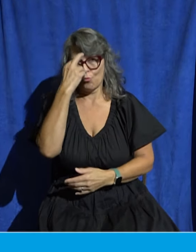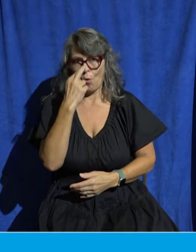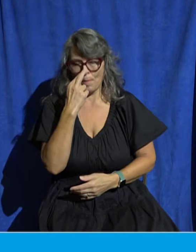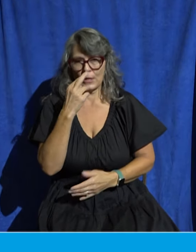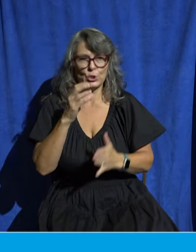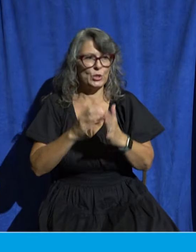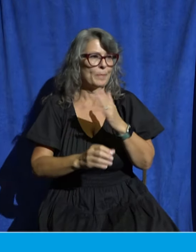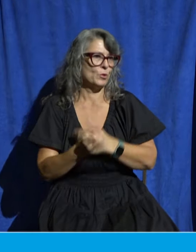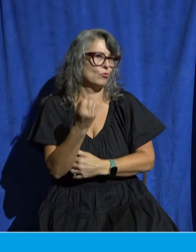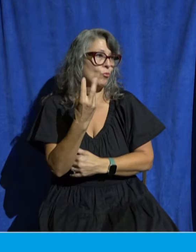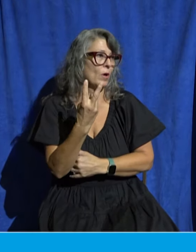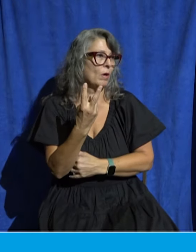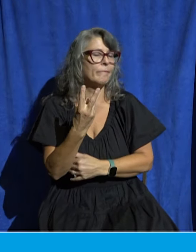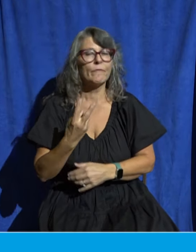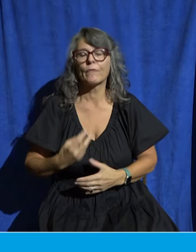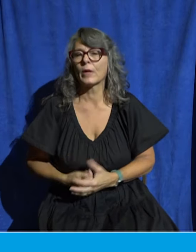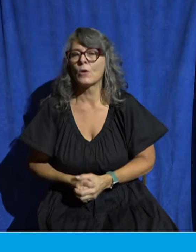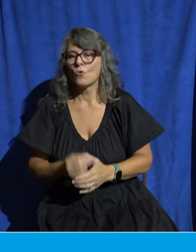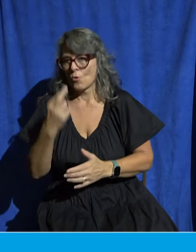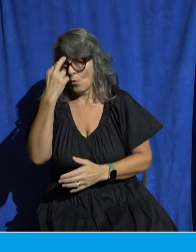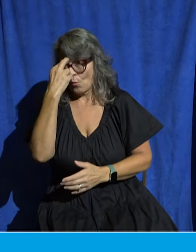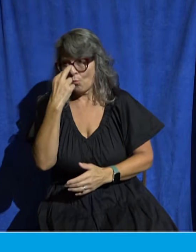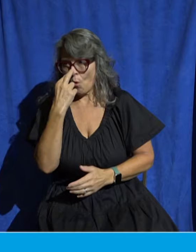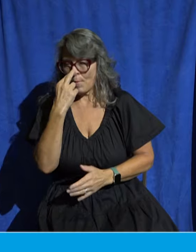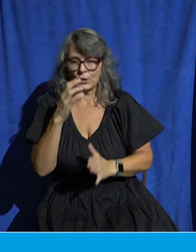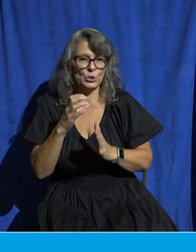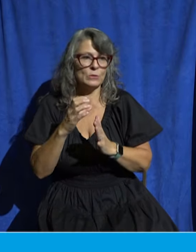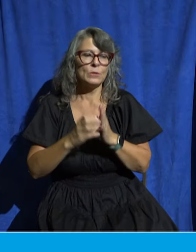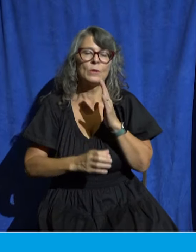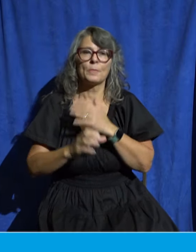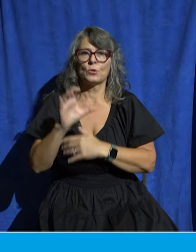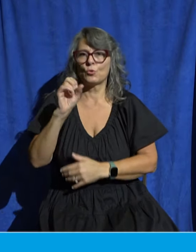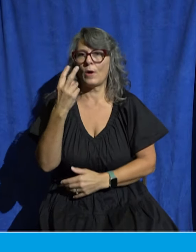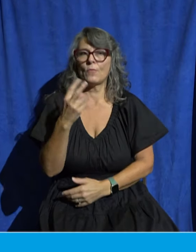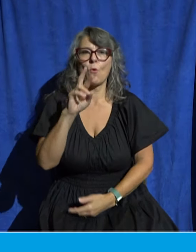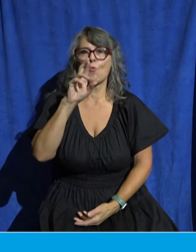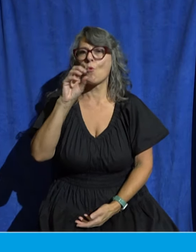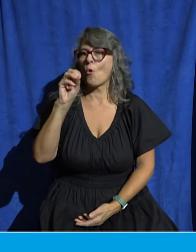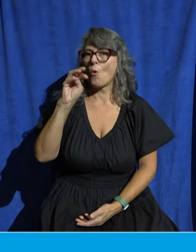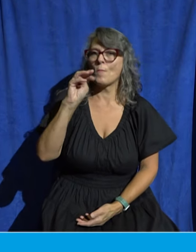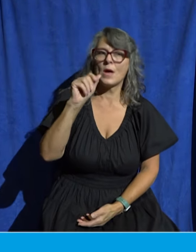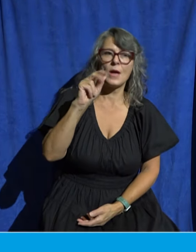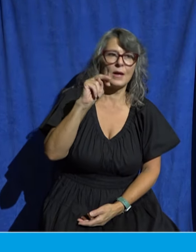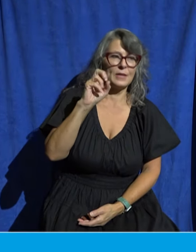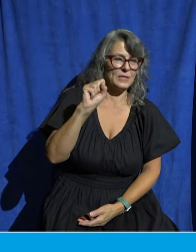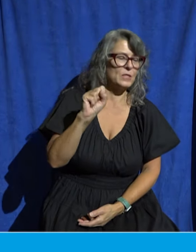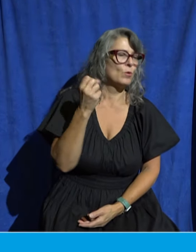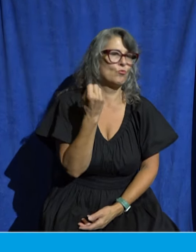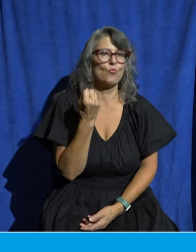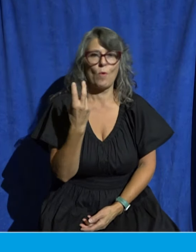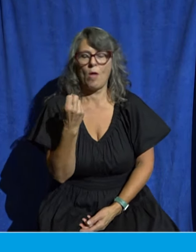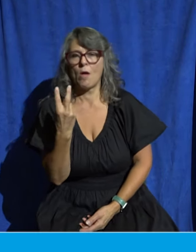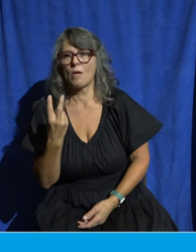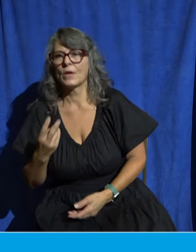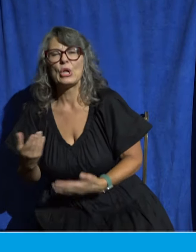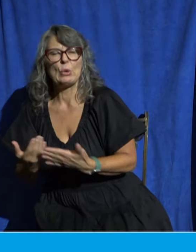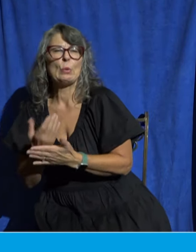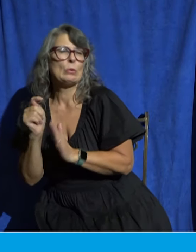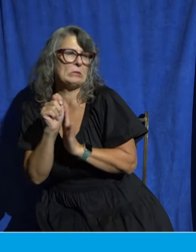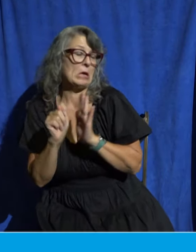contents if you need to locate where that is in the New Testament. And whether you're here in the room or tuning in online, or maybe you're here today visiting us for